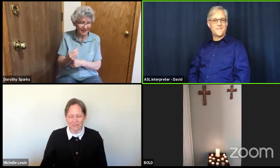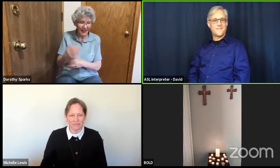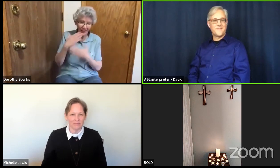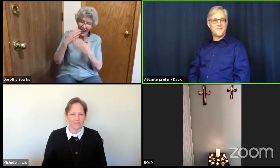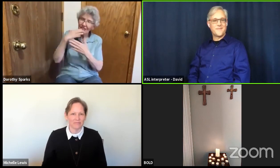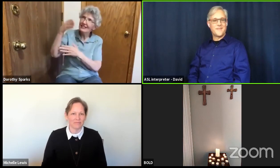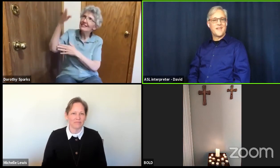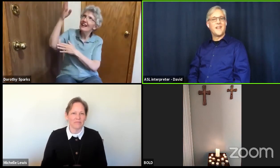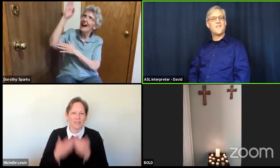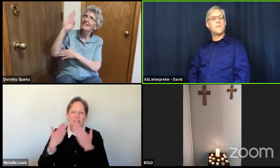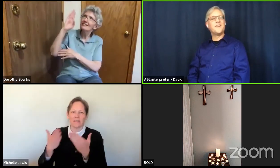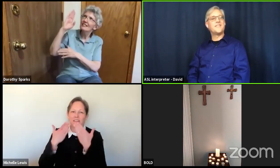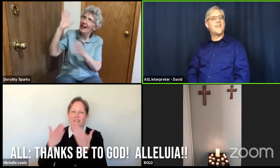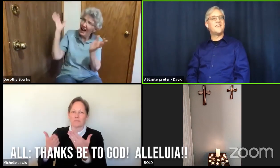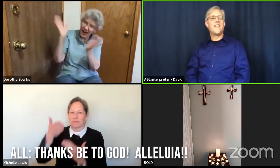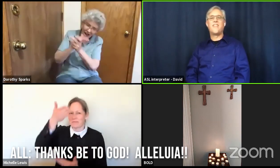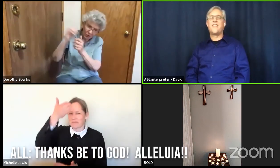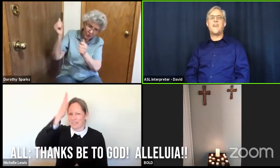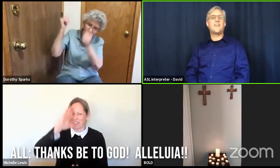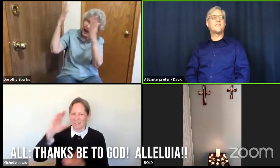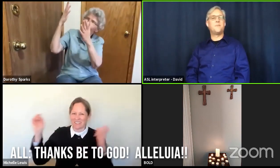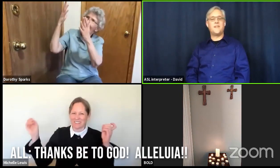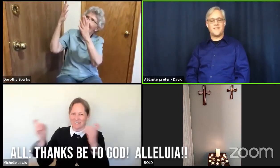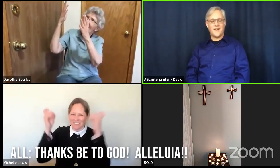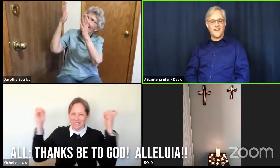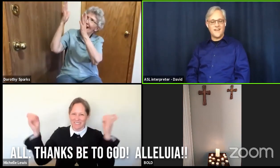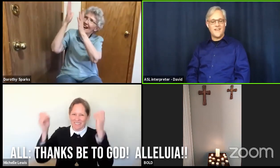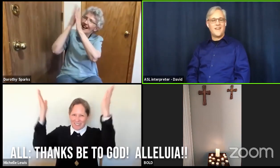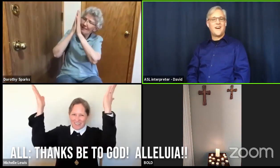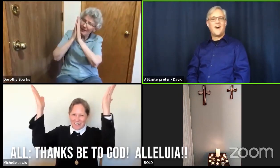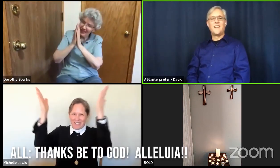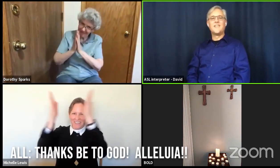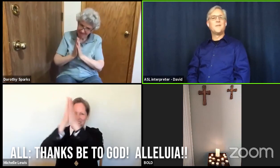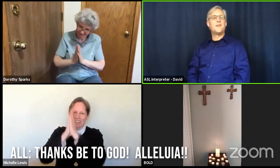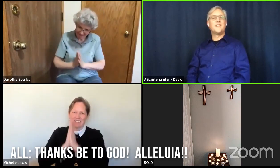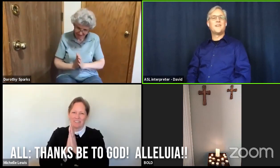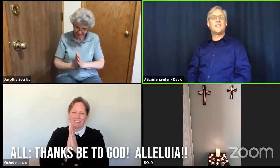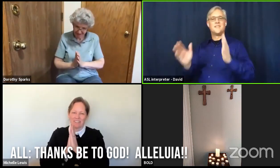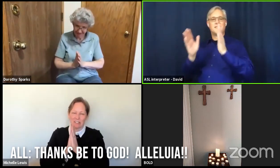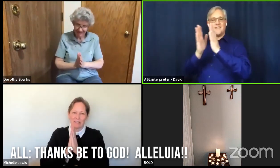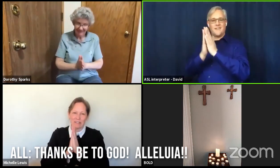and everybody said thanks be to god hallelujah amen